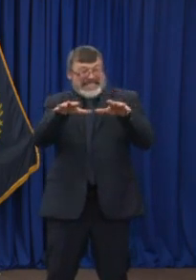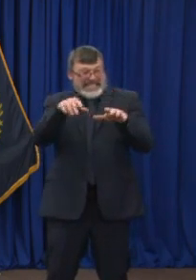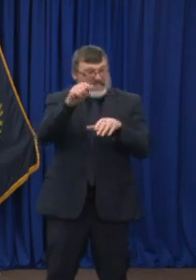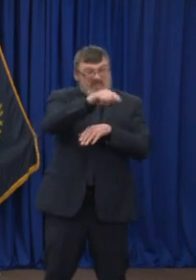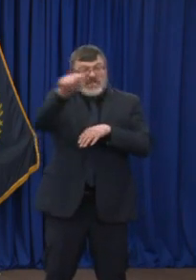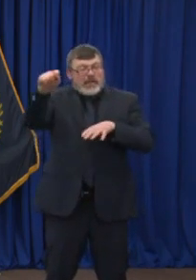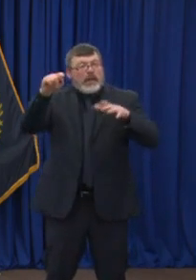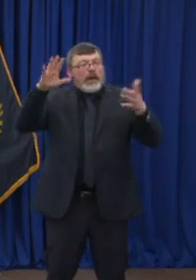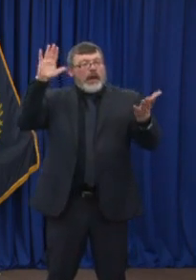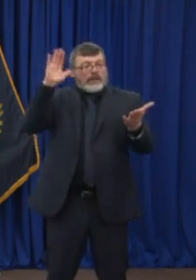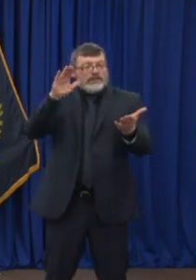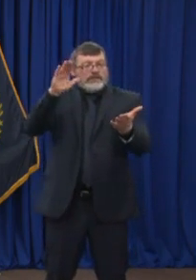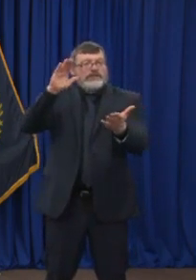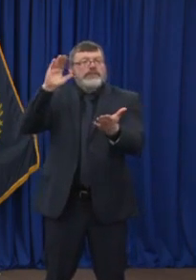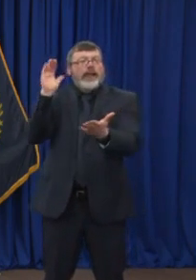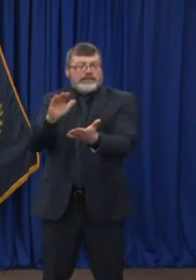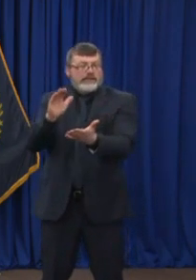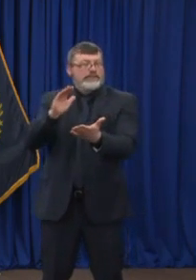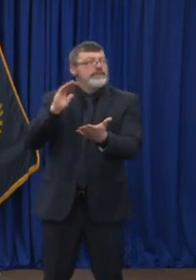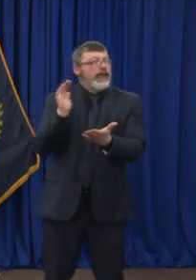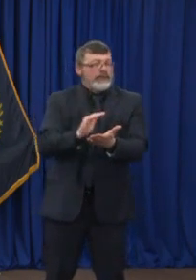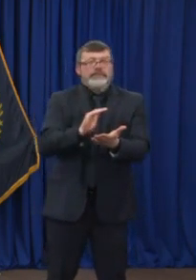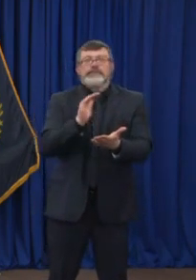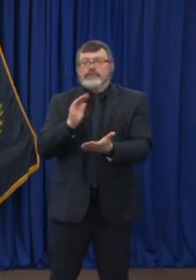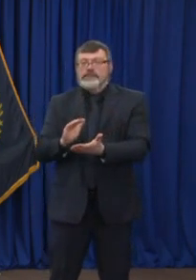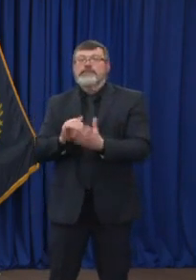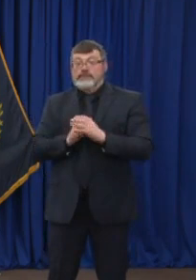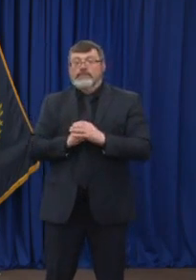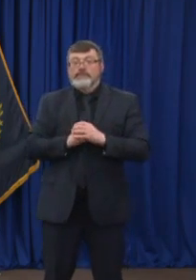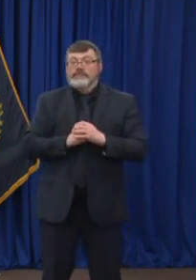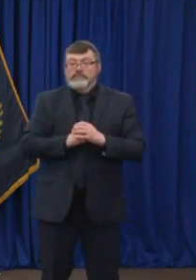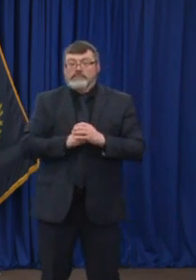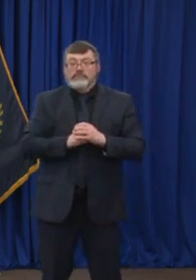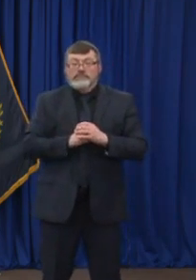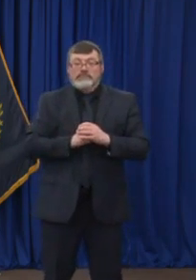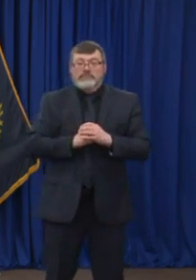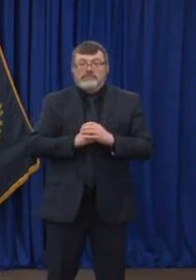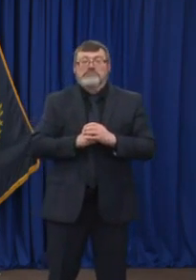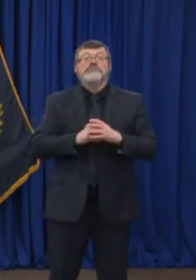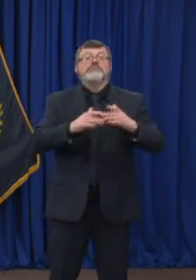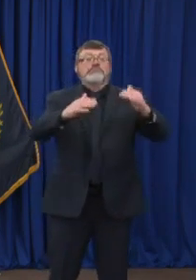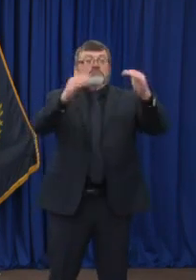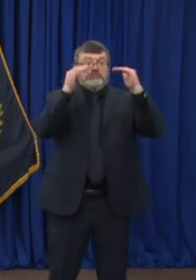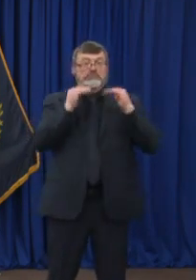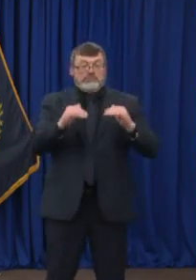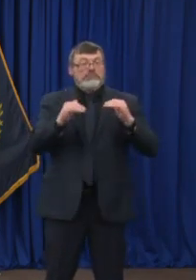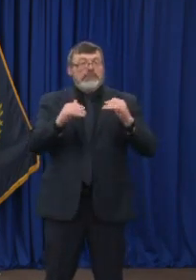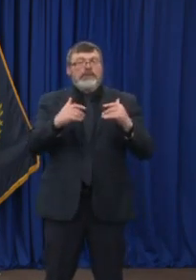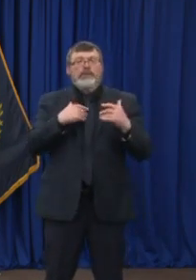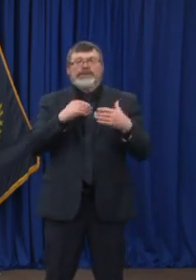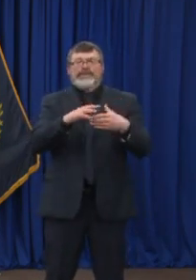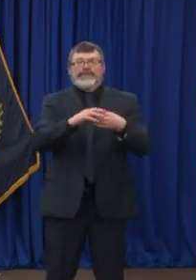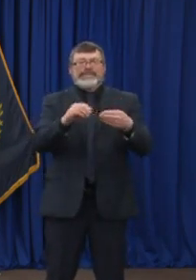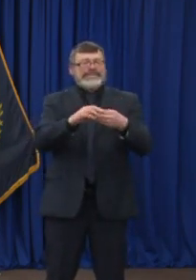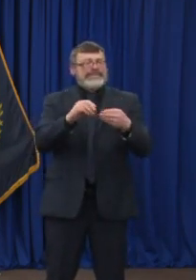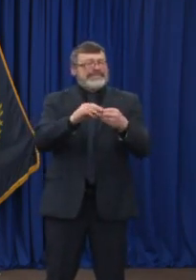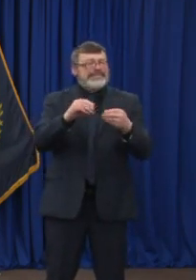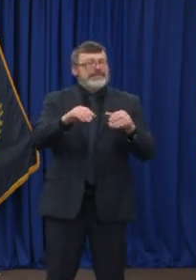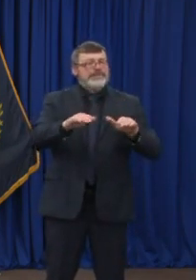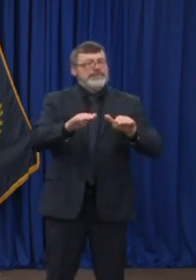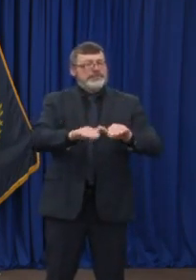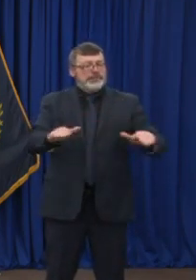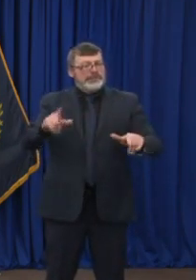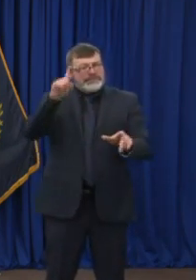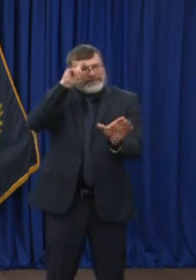from COVID just for a moment to talk about pediatric psychiatric care. Over the last several weeks, we've seen